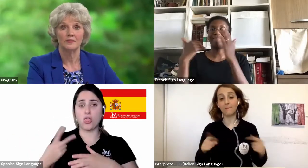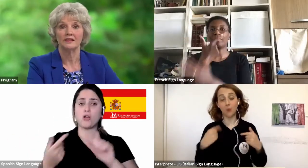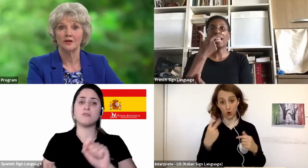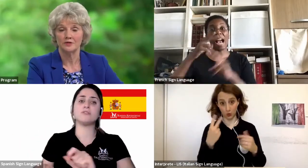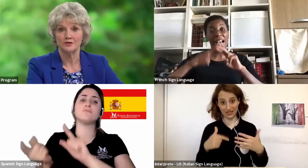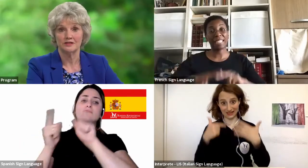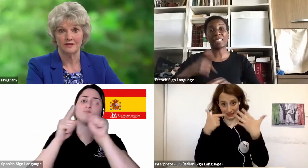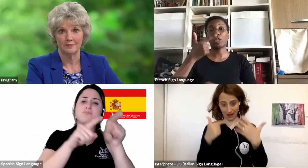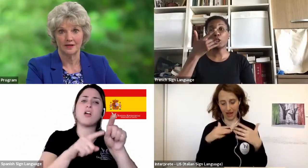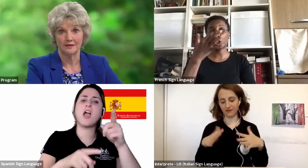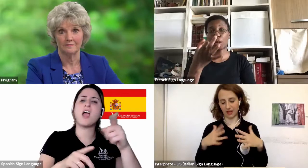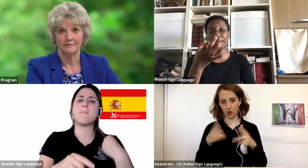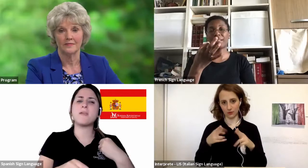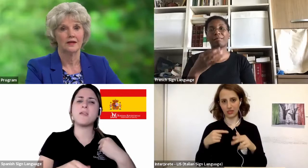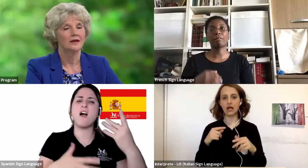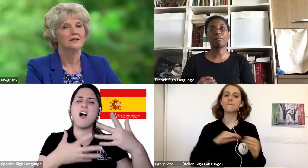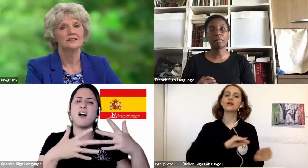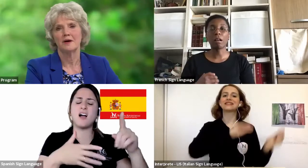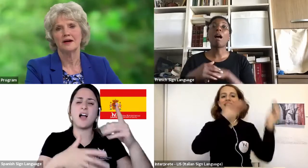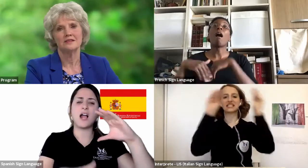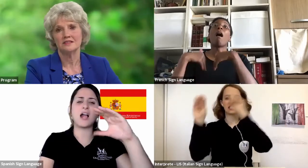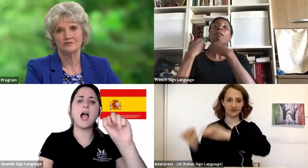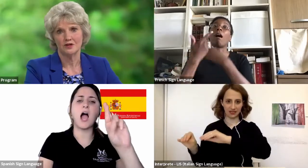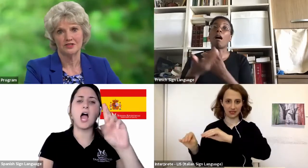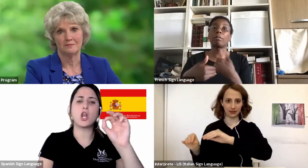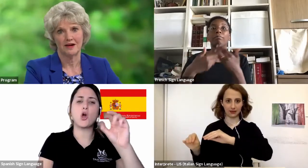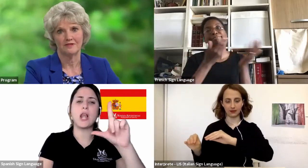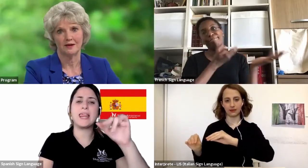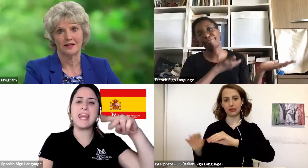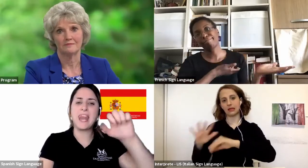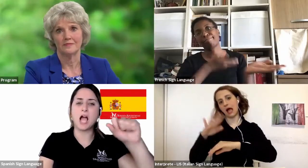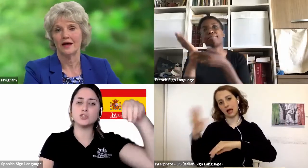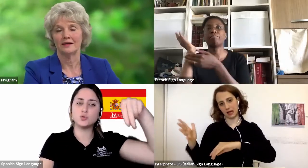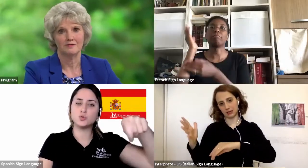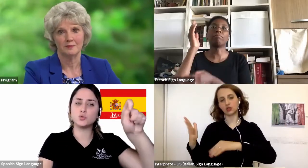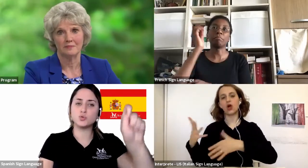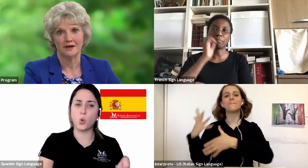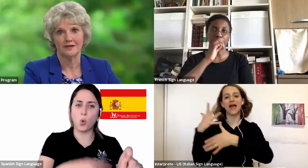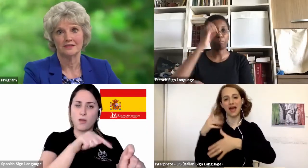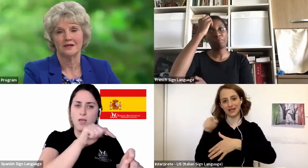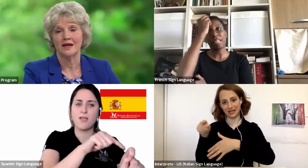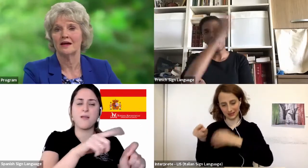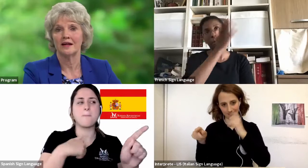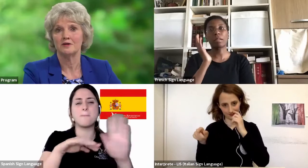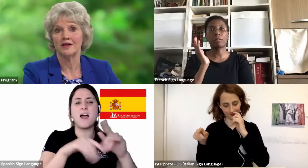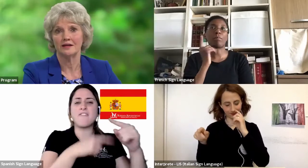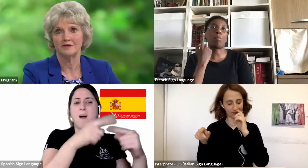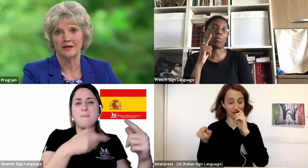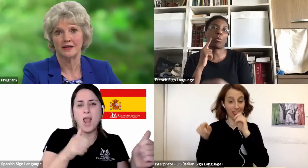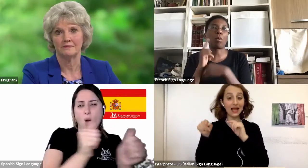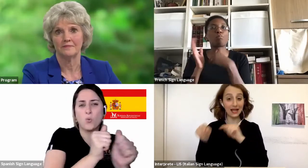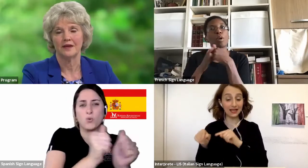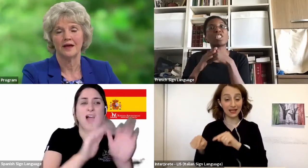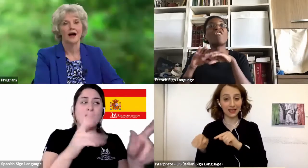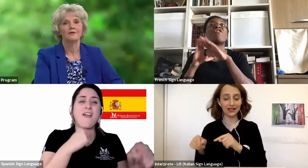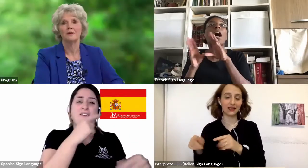that we would be closer to family. Despite the dysfunction in my family, I loved my parents and I knew they loved